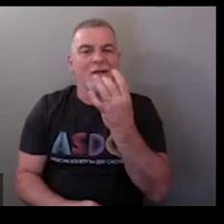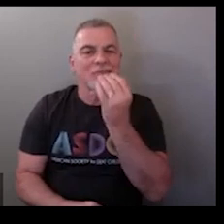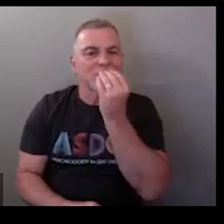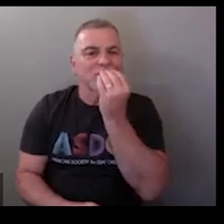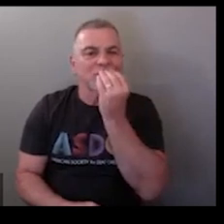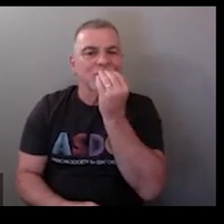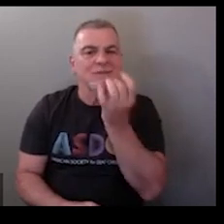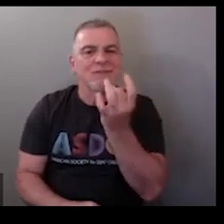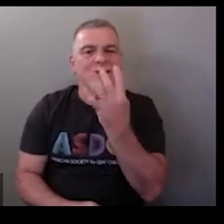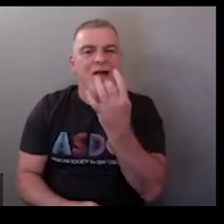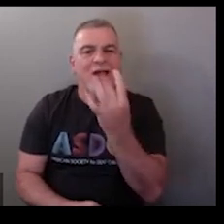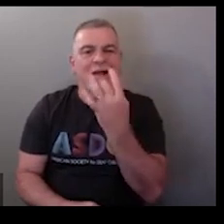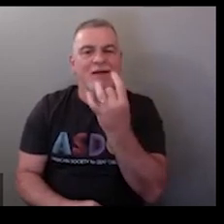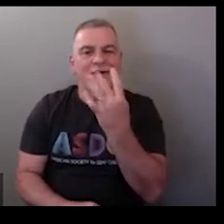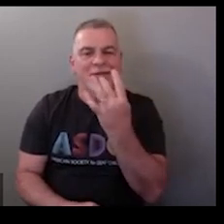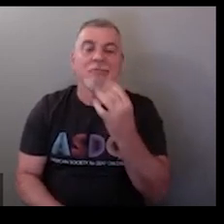snack